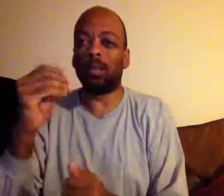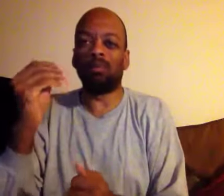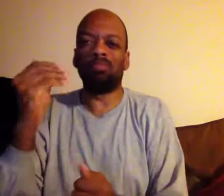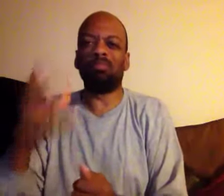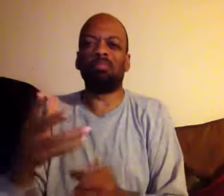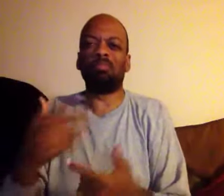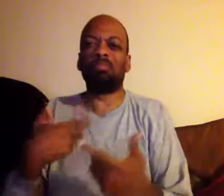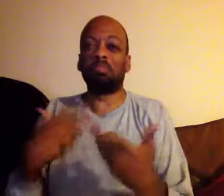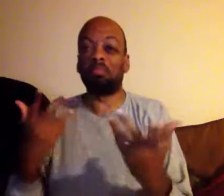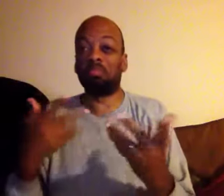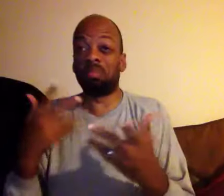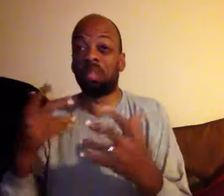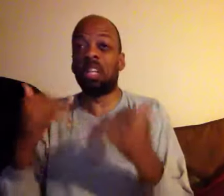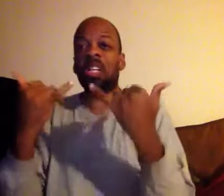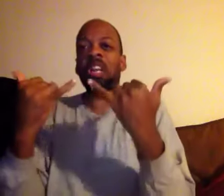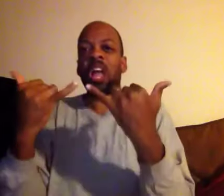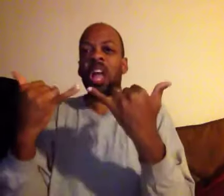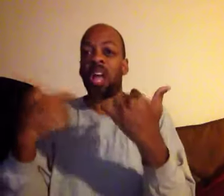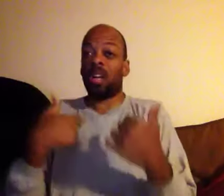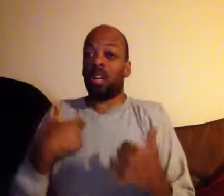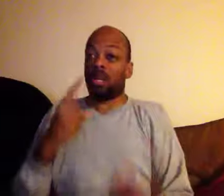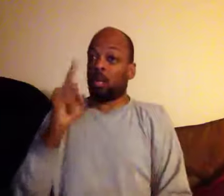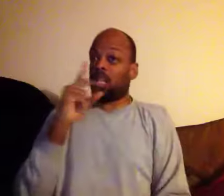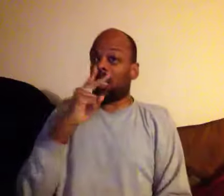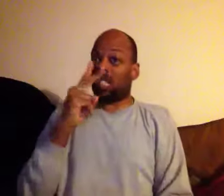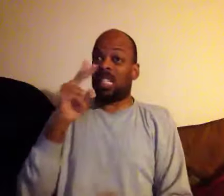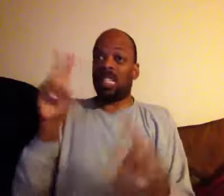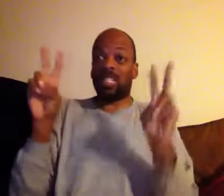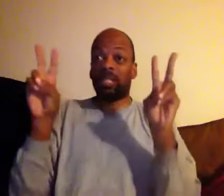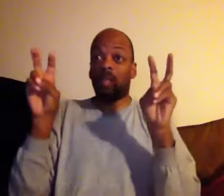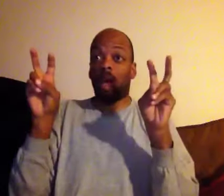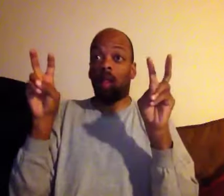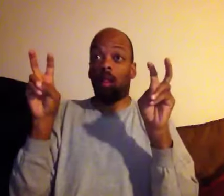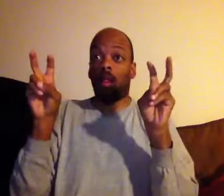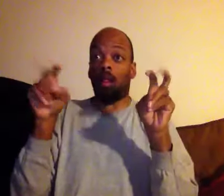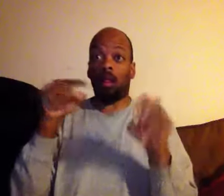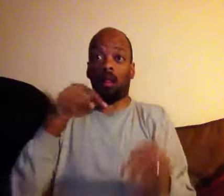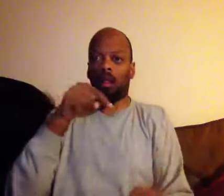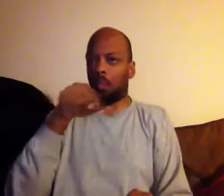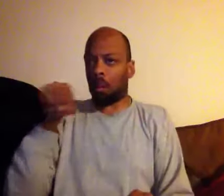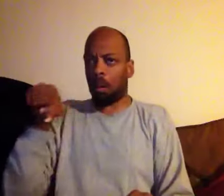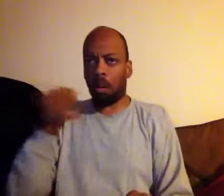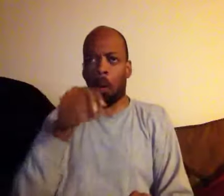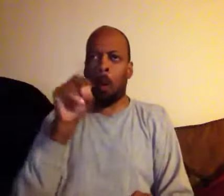the truth is those bastards cheated me as much as they cheated him